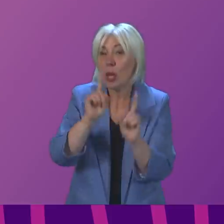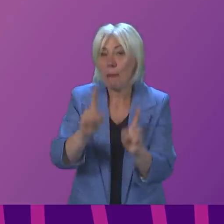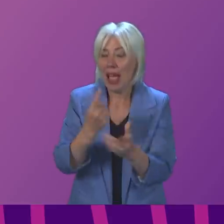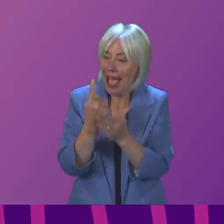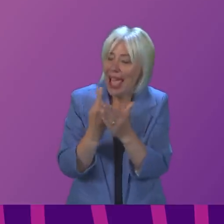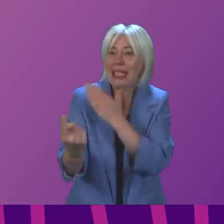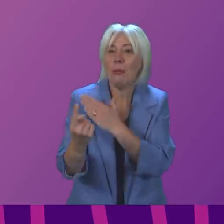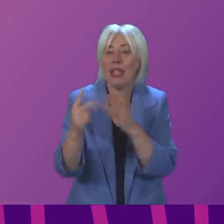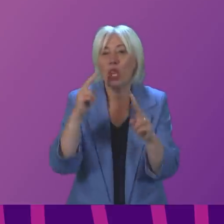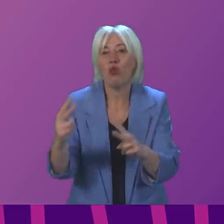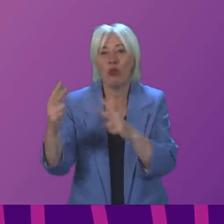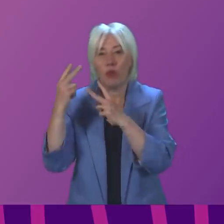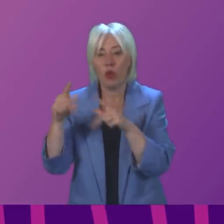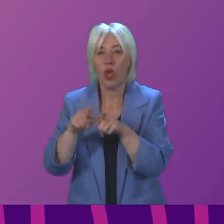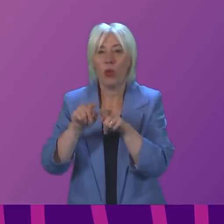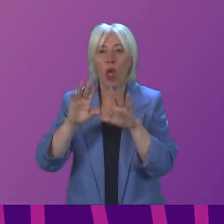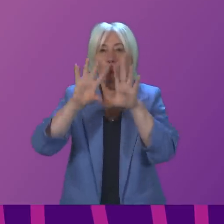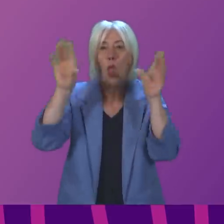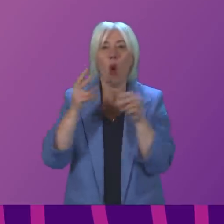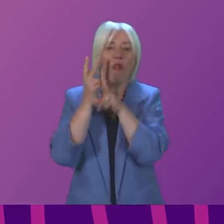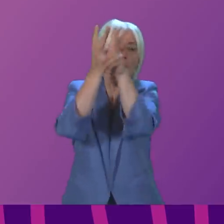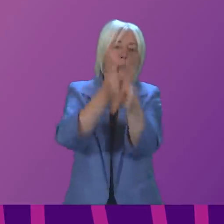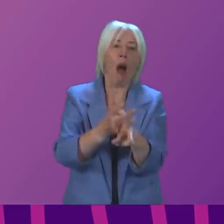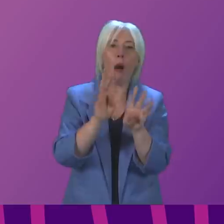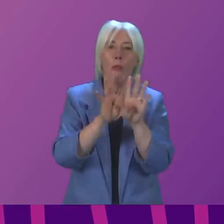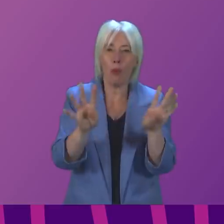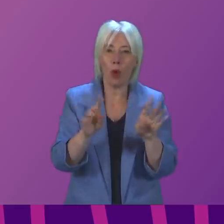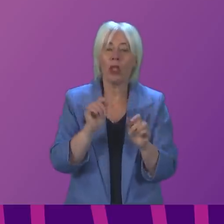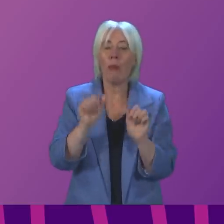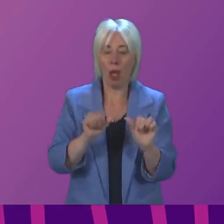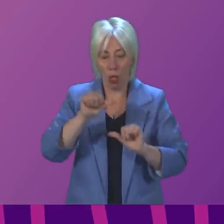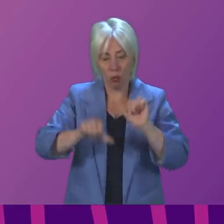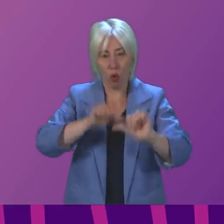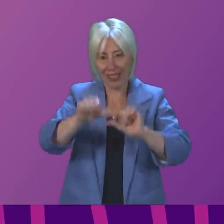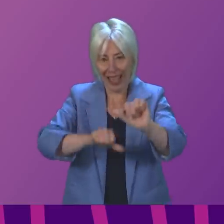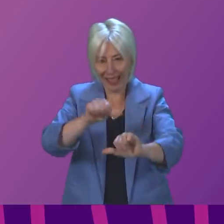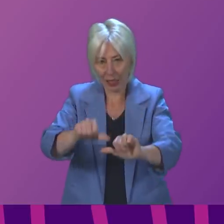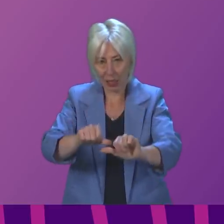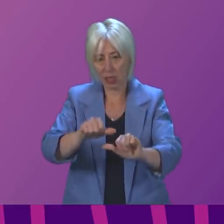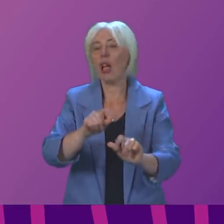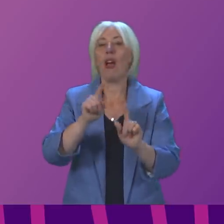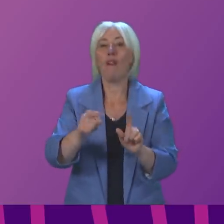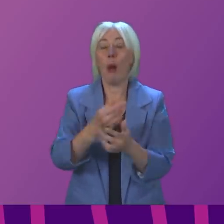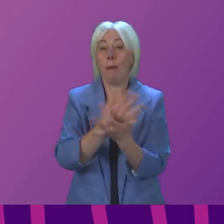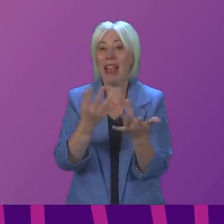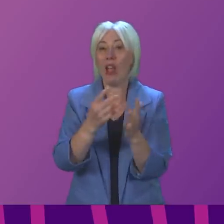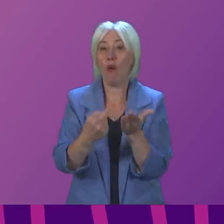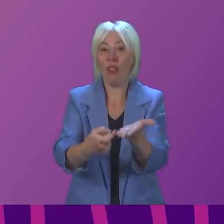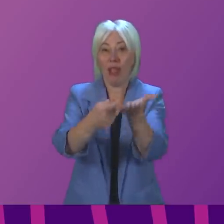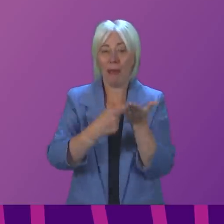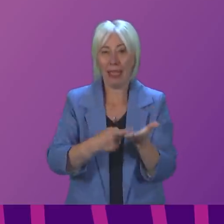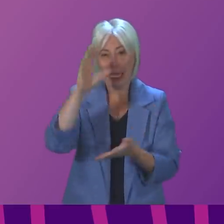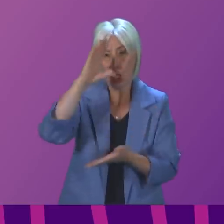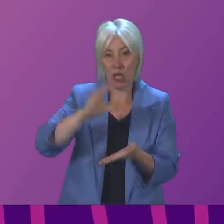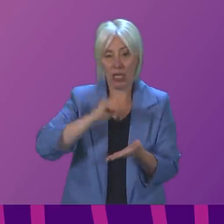independent review and the oversight board, important pieces of process that led to many recommendations that have